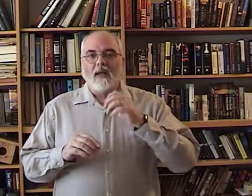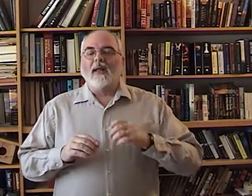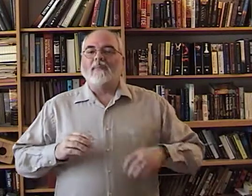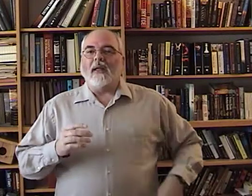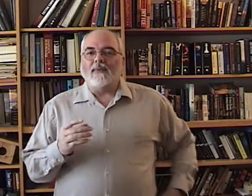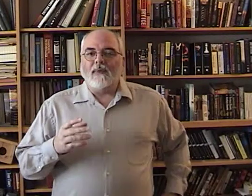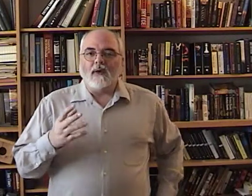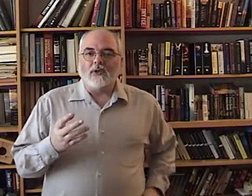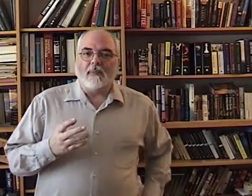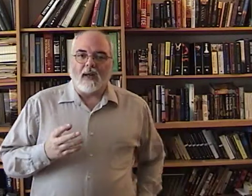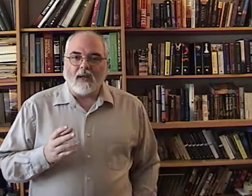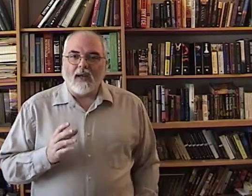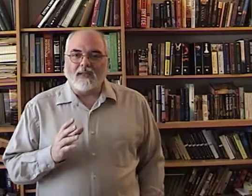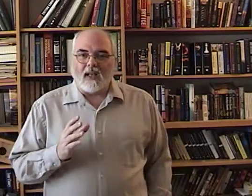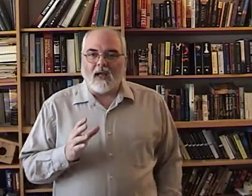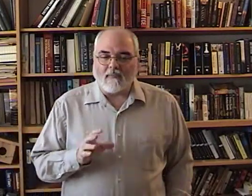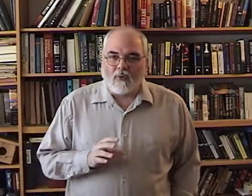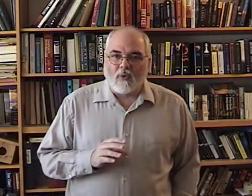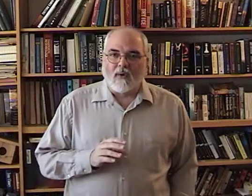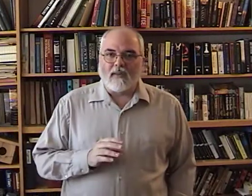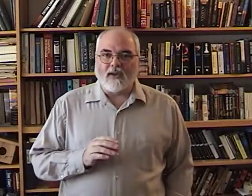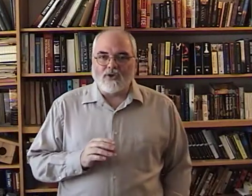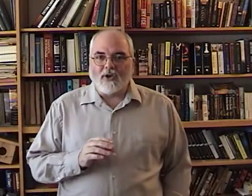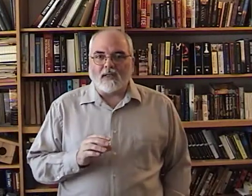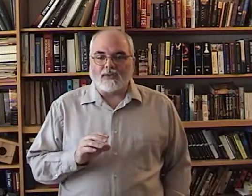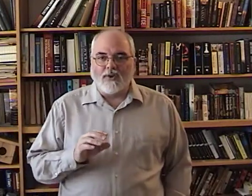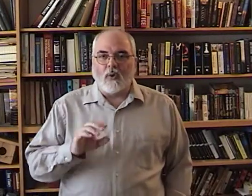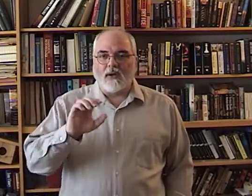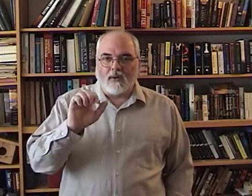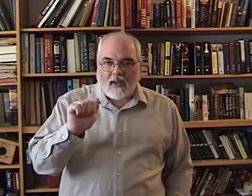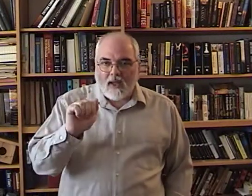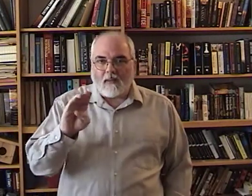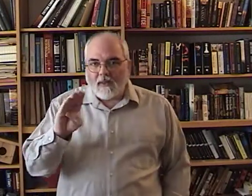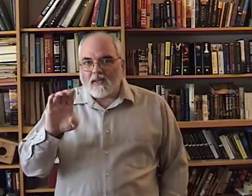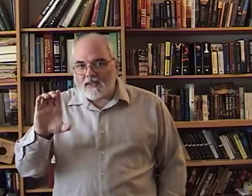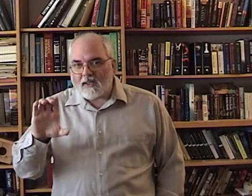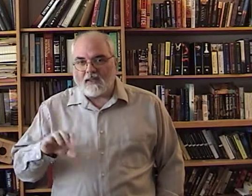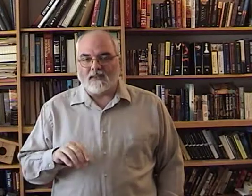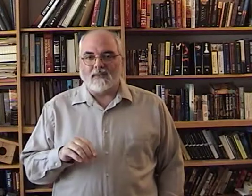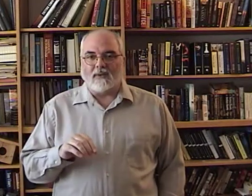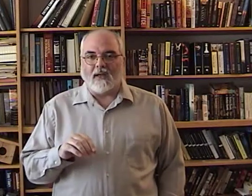Now, fingerspelling is a lot more than just knowing your ABCs, okay?